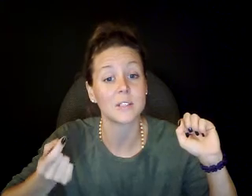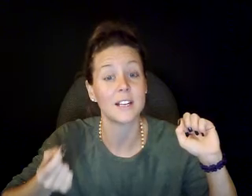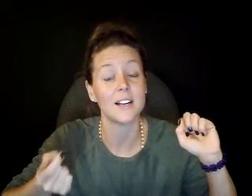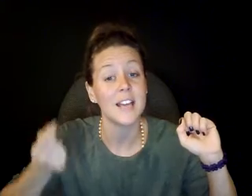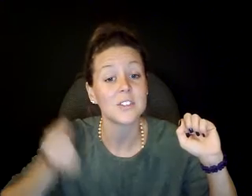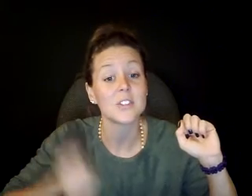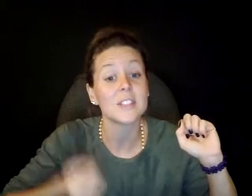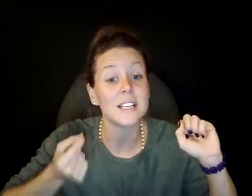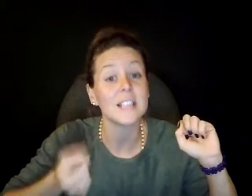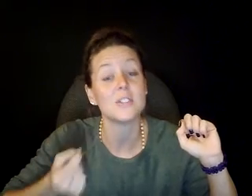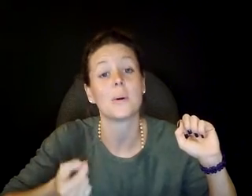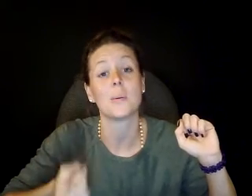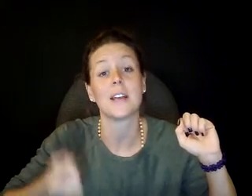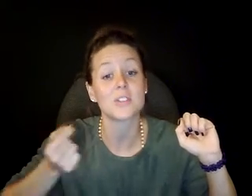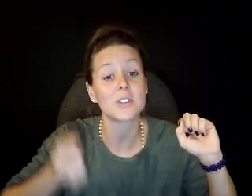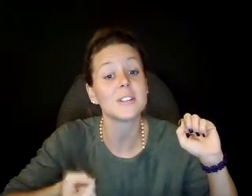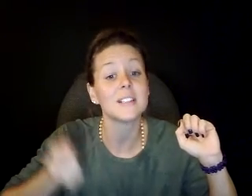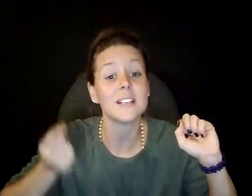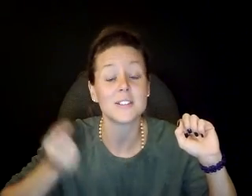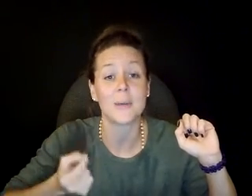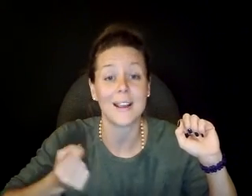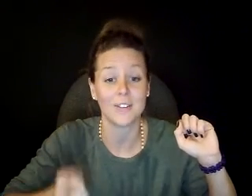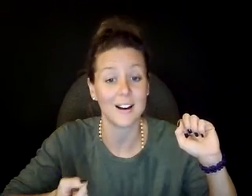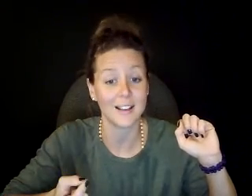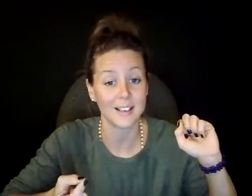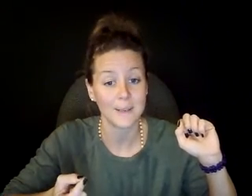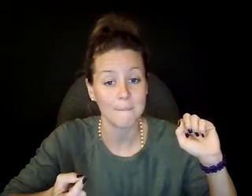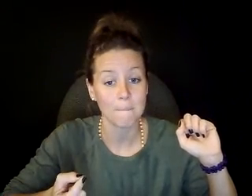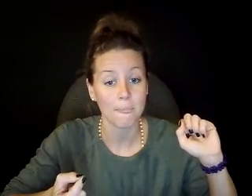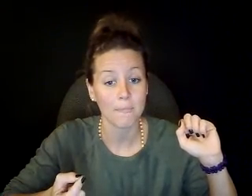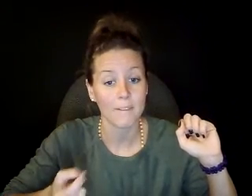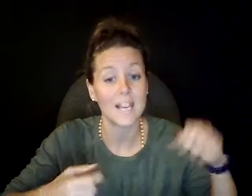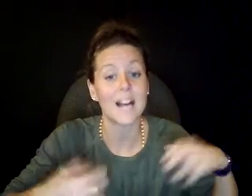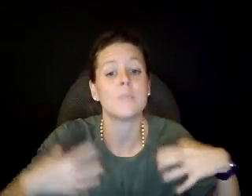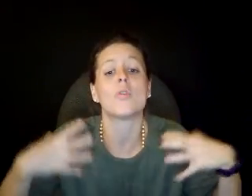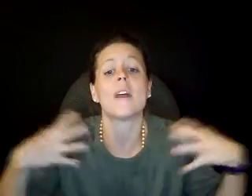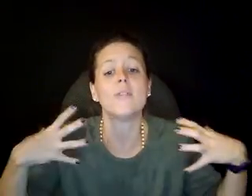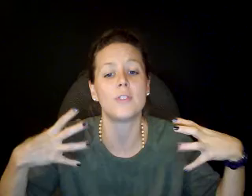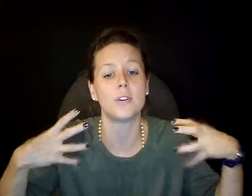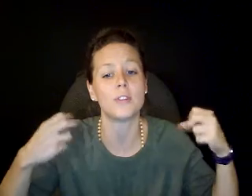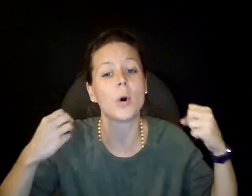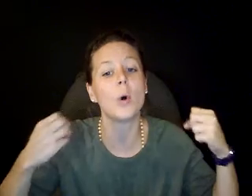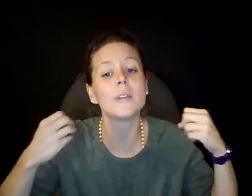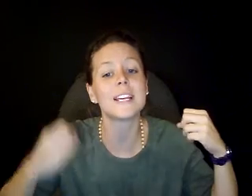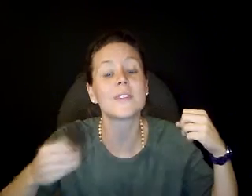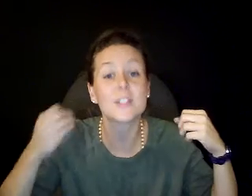here. And certain is your way. Certain is the way of God. And I am grateful for your holy gifts of